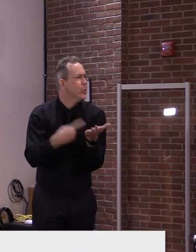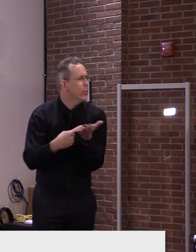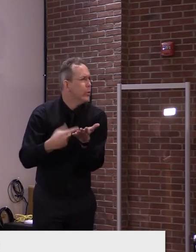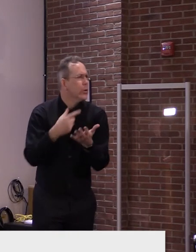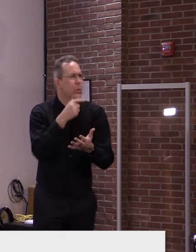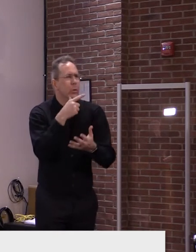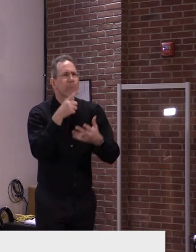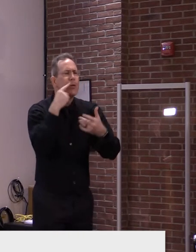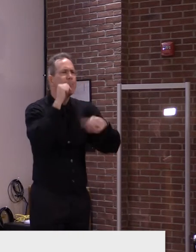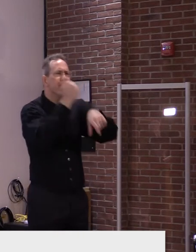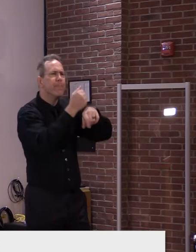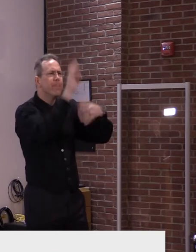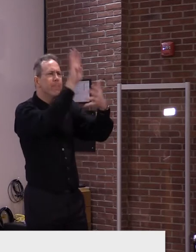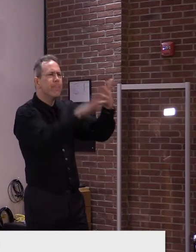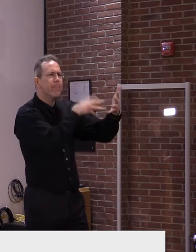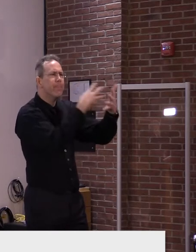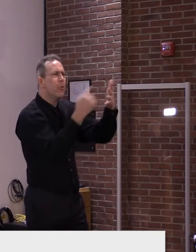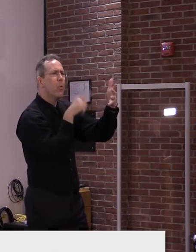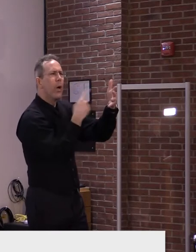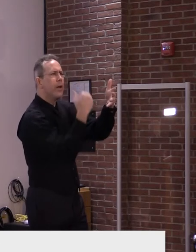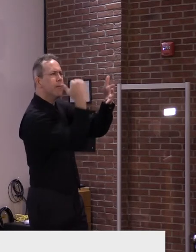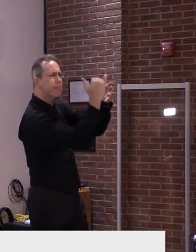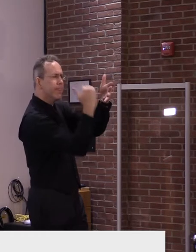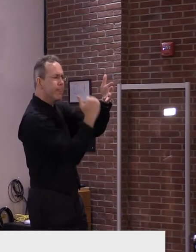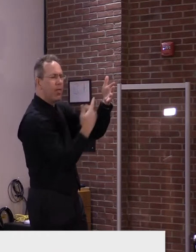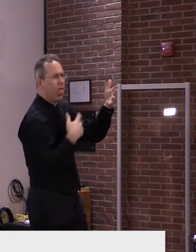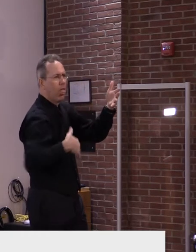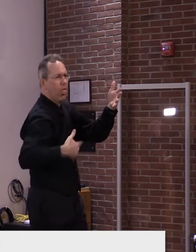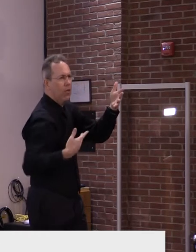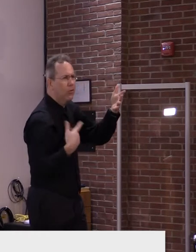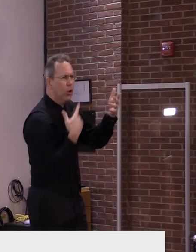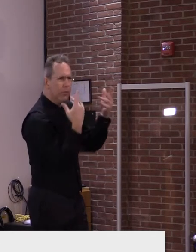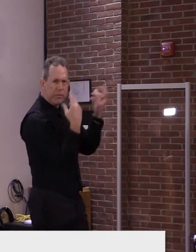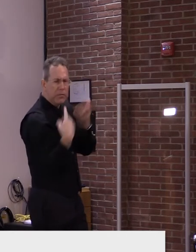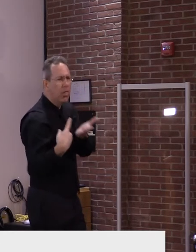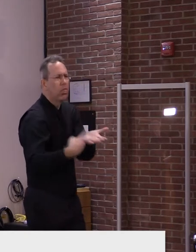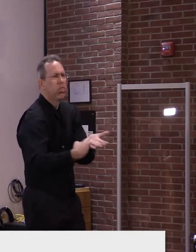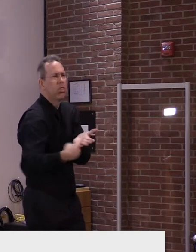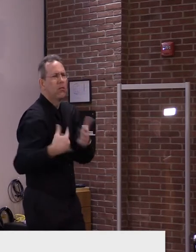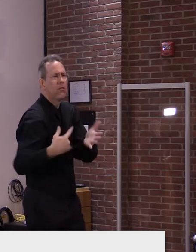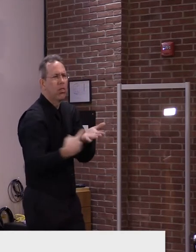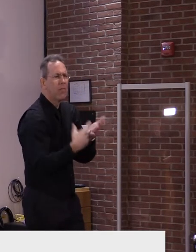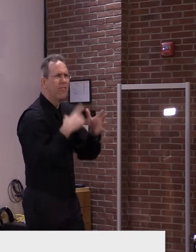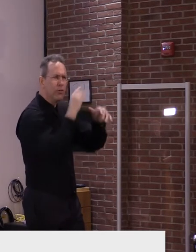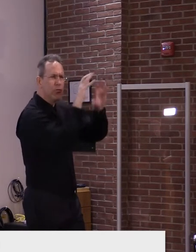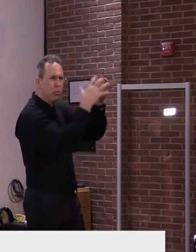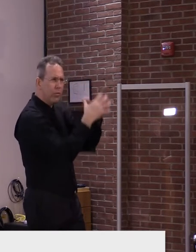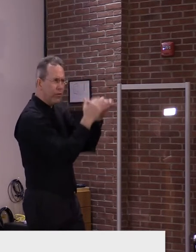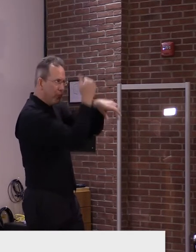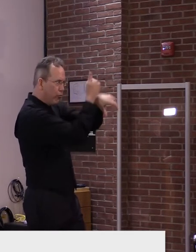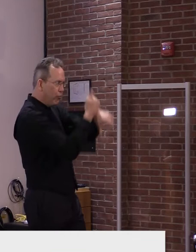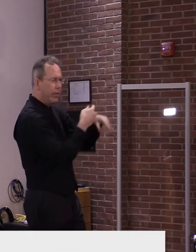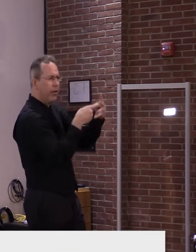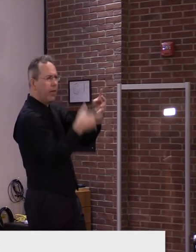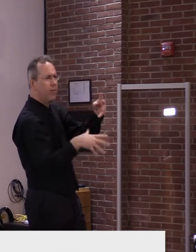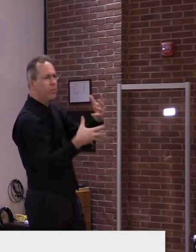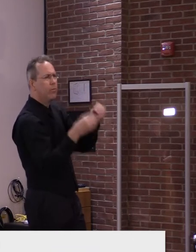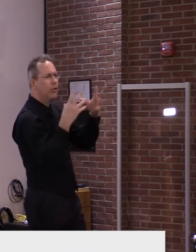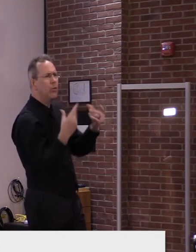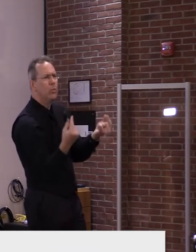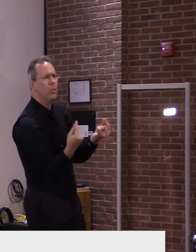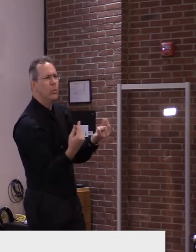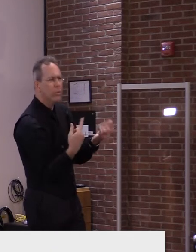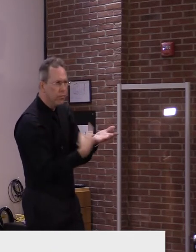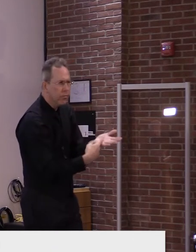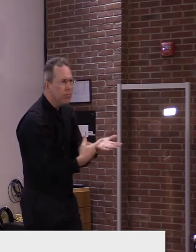that will be coming out, uh, next week that I've already talked with the, um, the head of the NEA on and that that